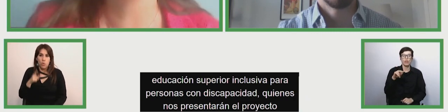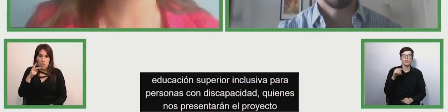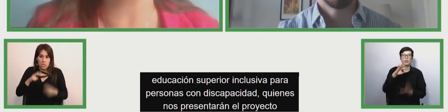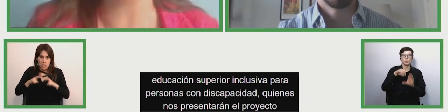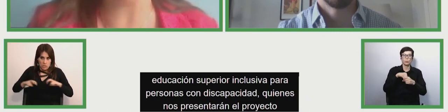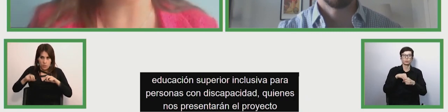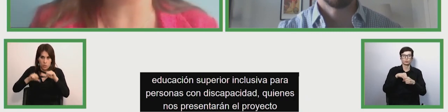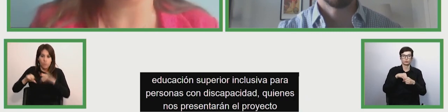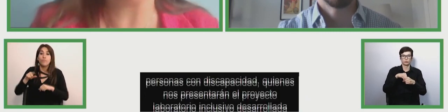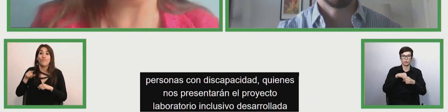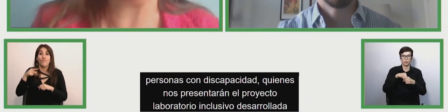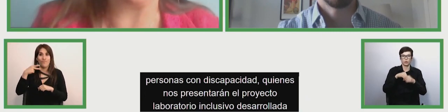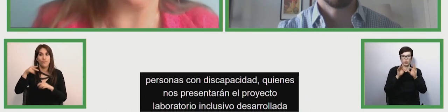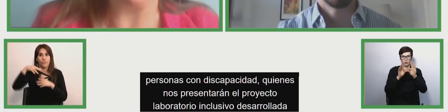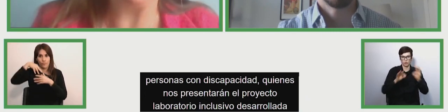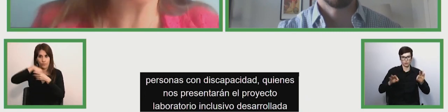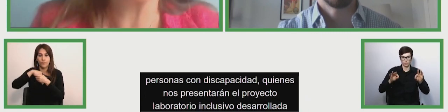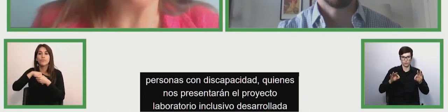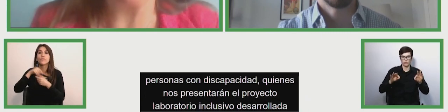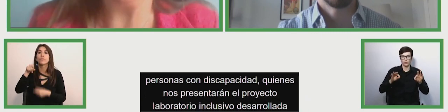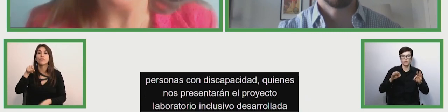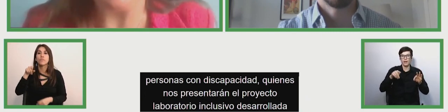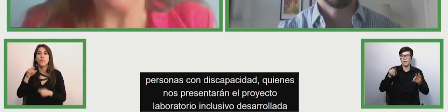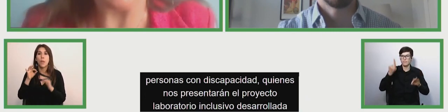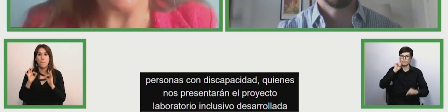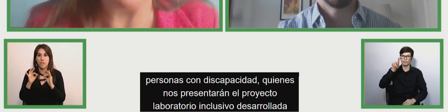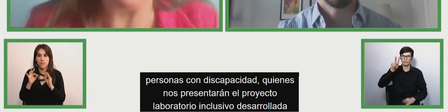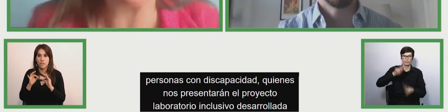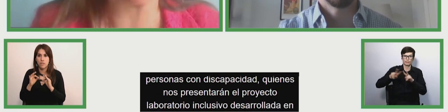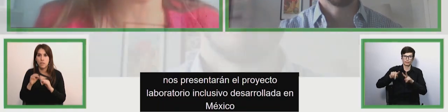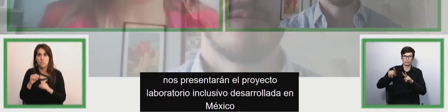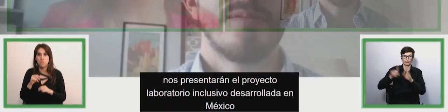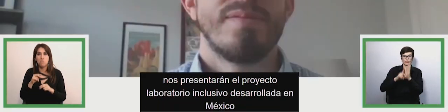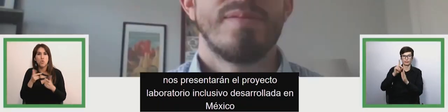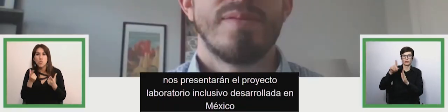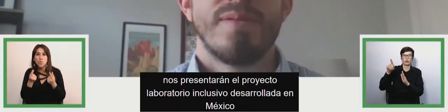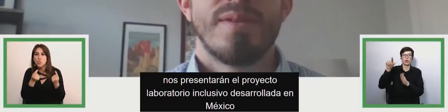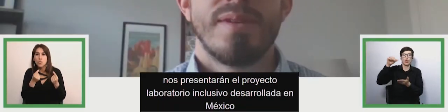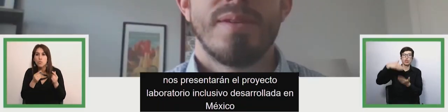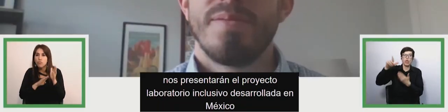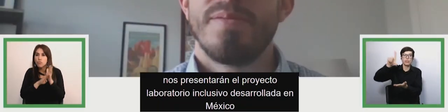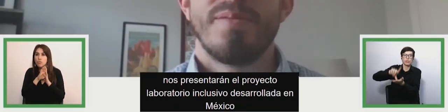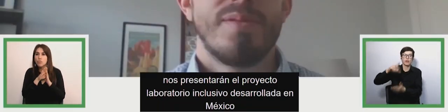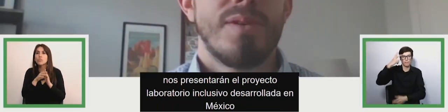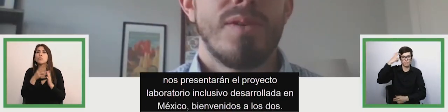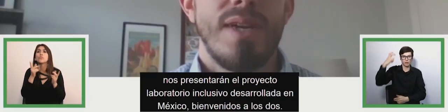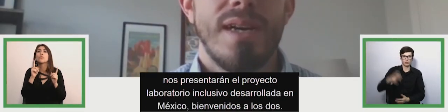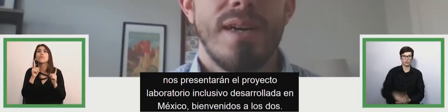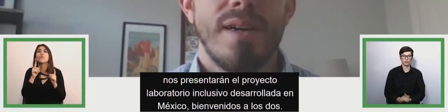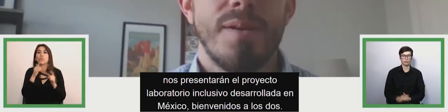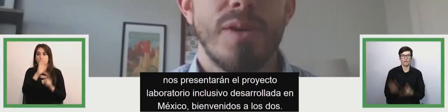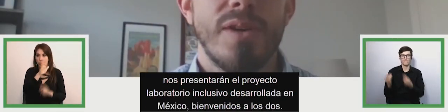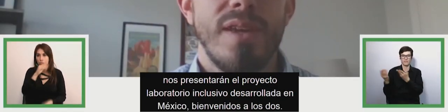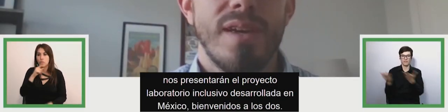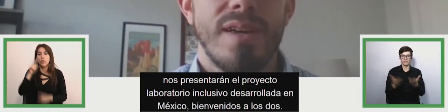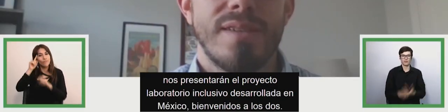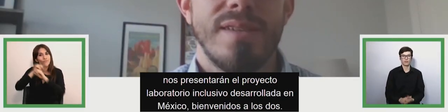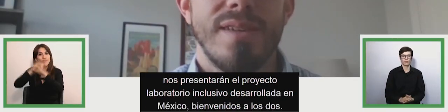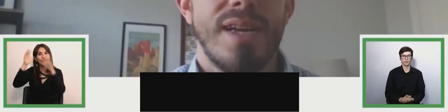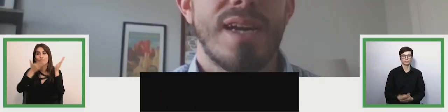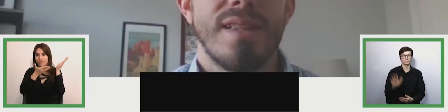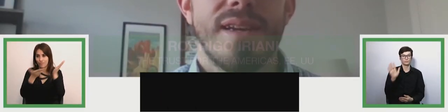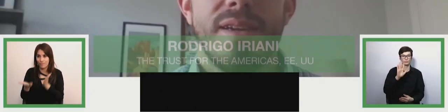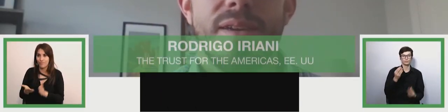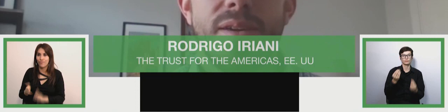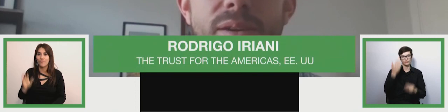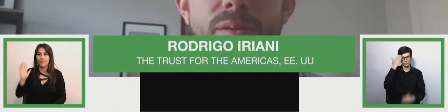for people with disabilities who will present the project day laboratory of laboratory inclusive for